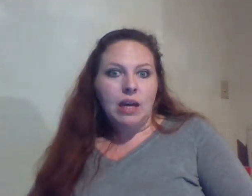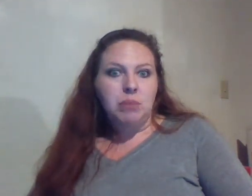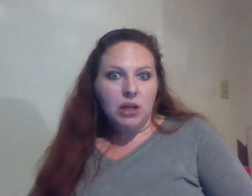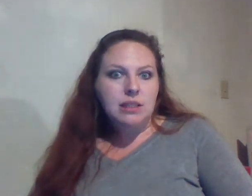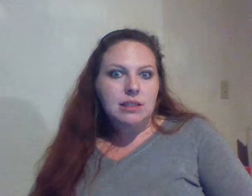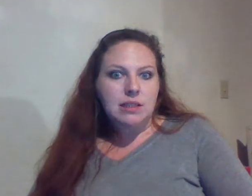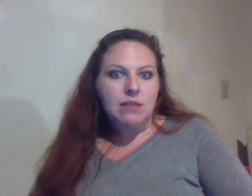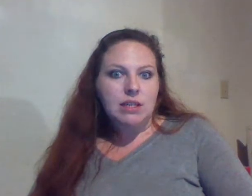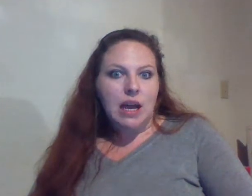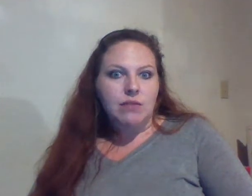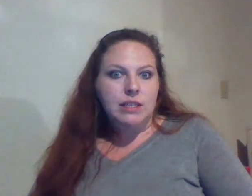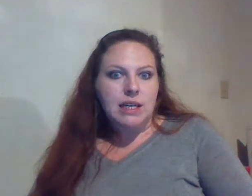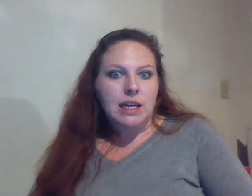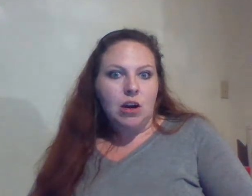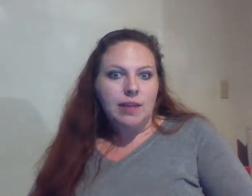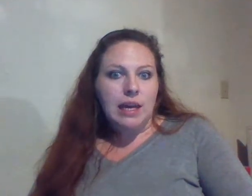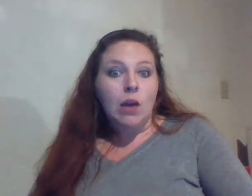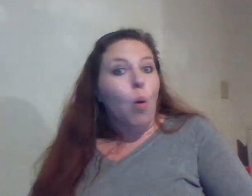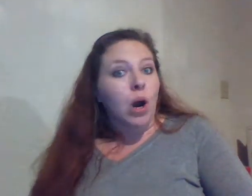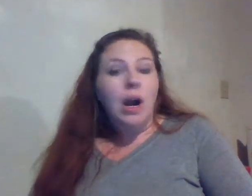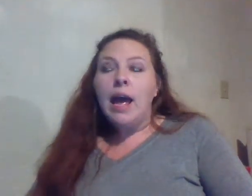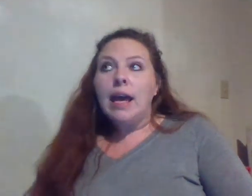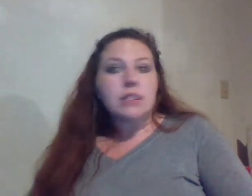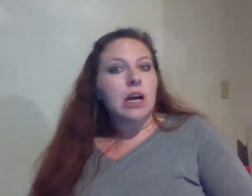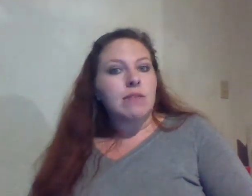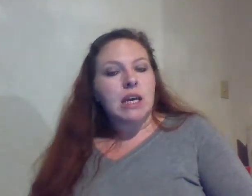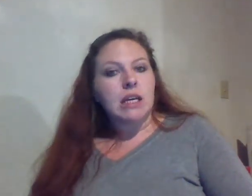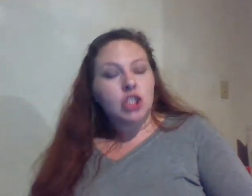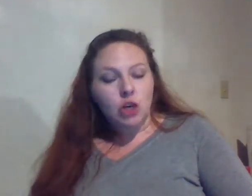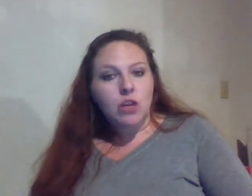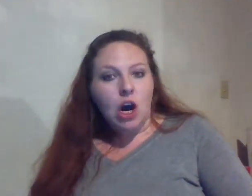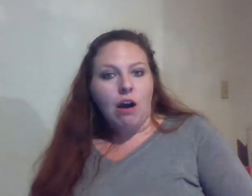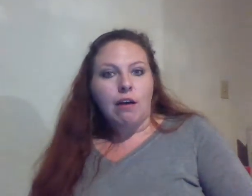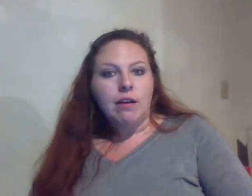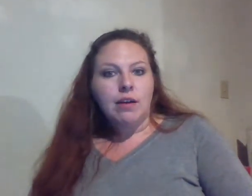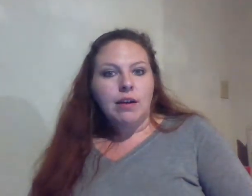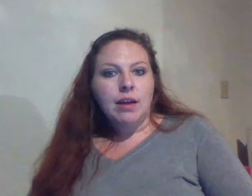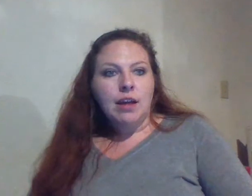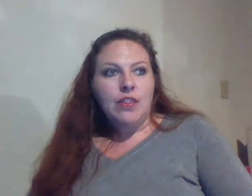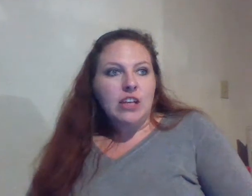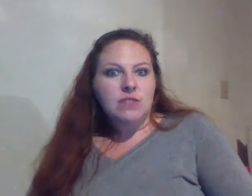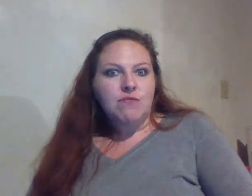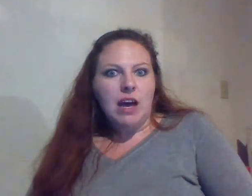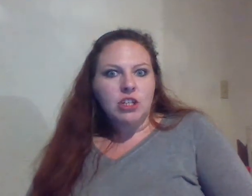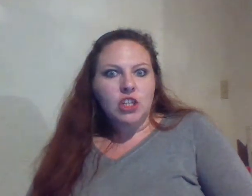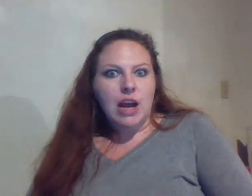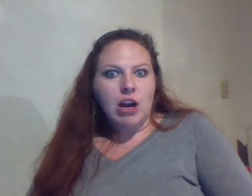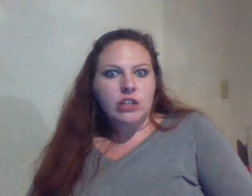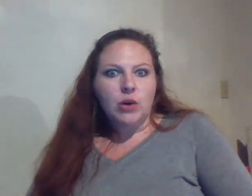put Stephen Avery's DNA on the key or it's not even the key to the car they just found a generic Toyota